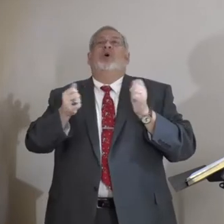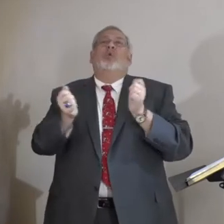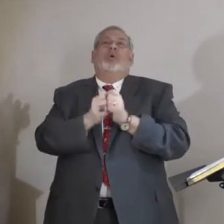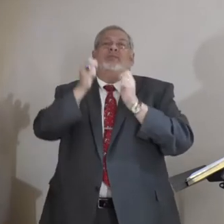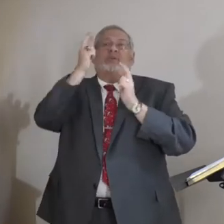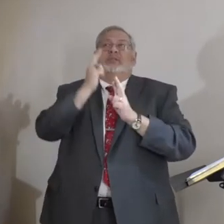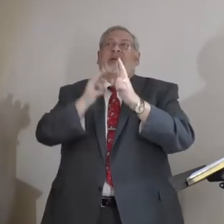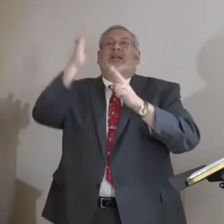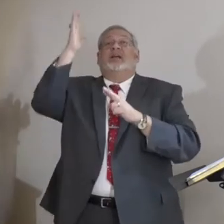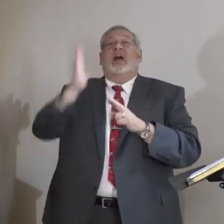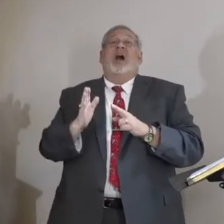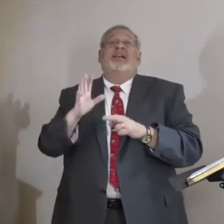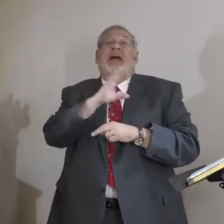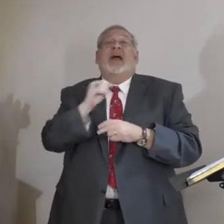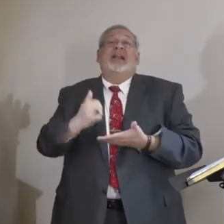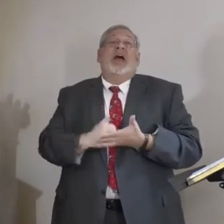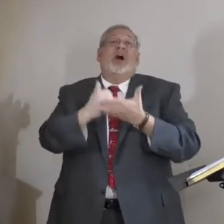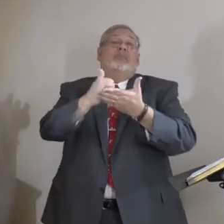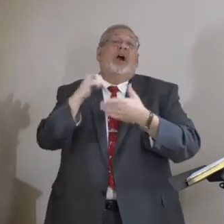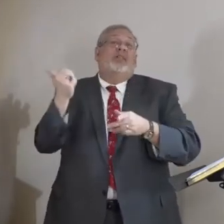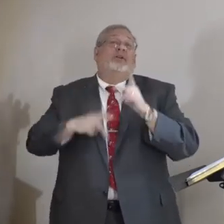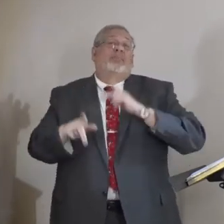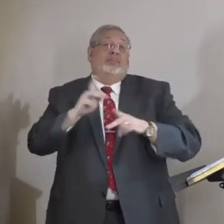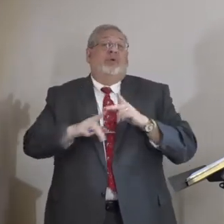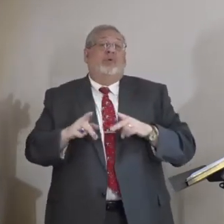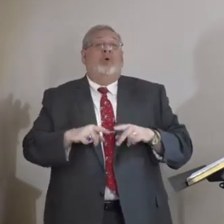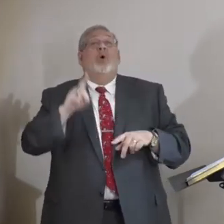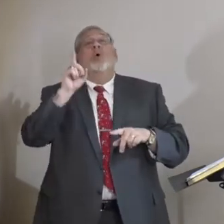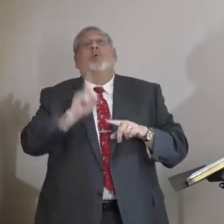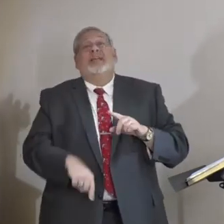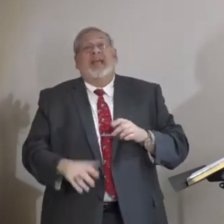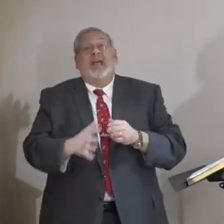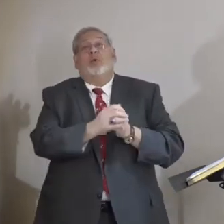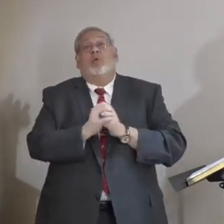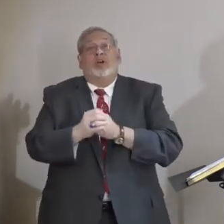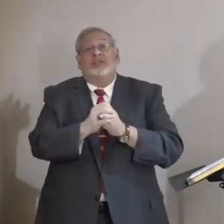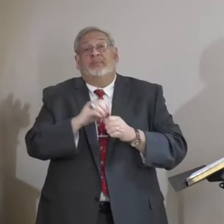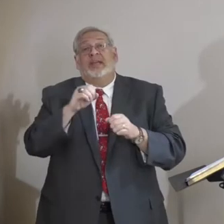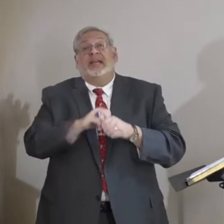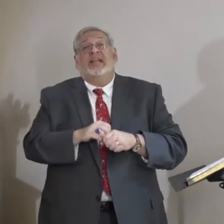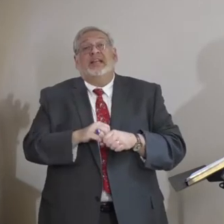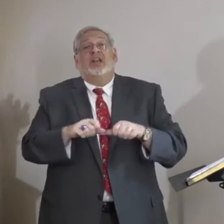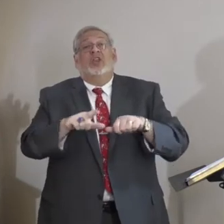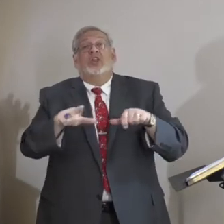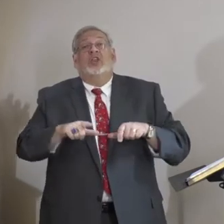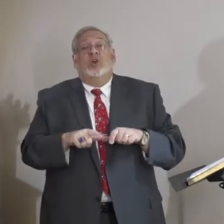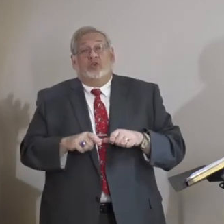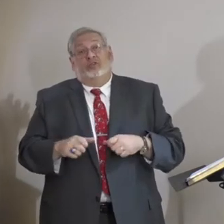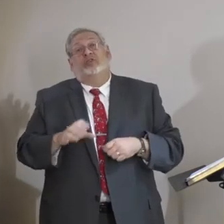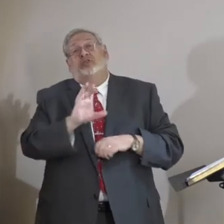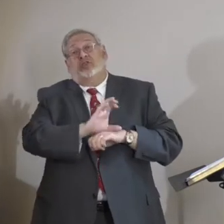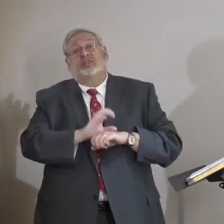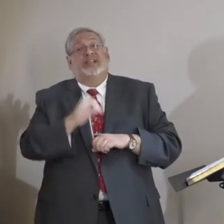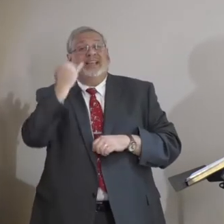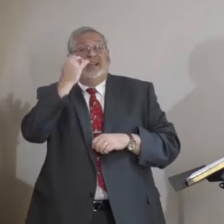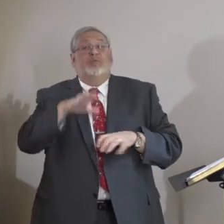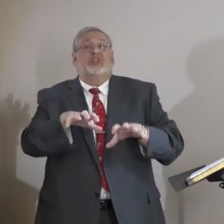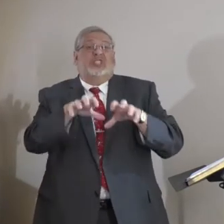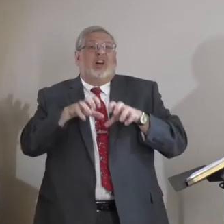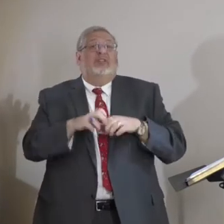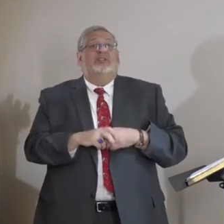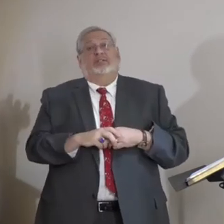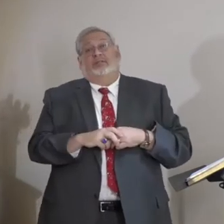that we can help others. You know what? We cannot have proper worship in our local church if we have selfish people living in the church.